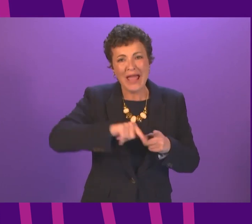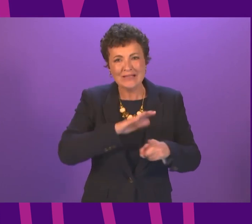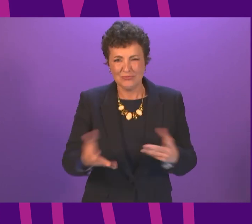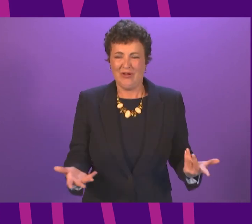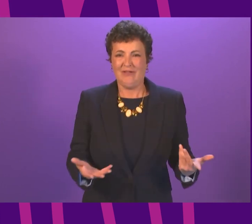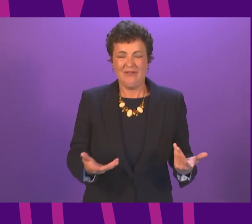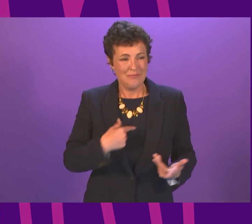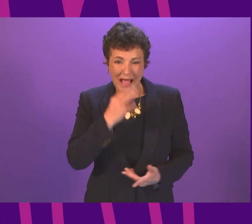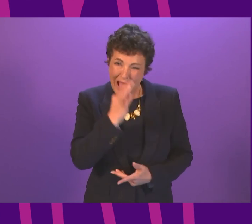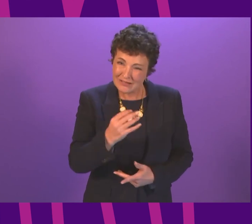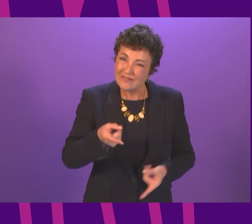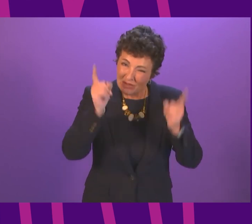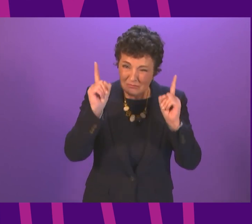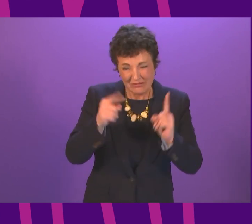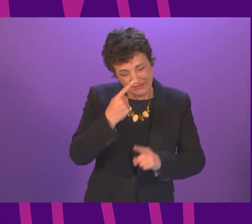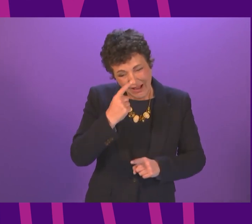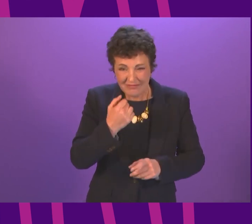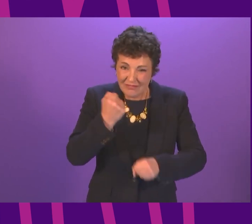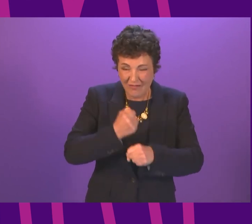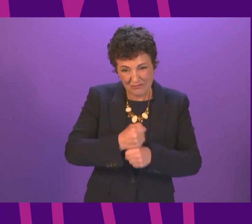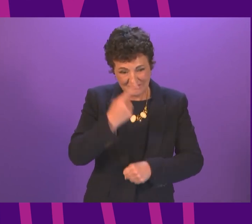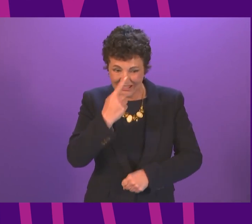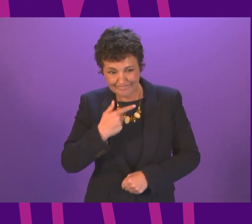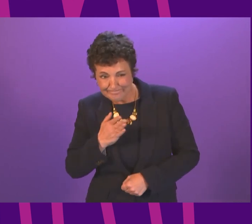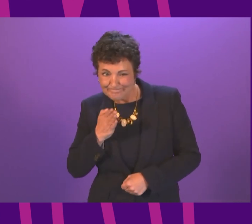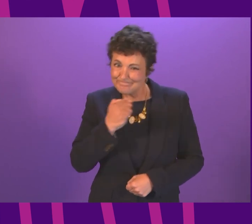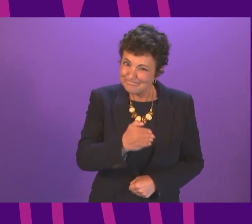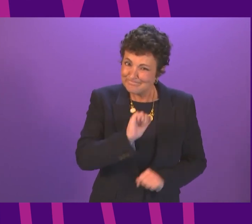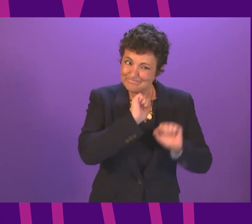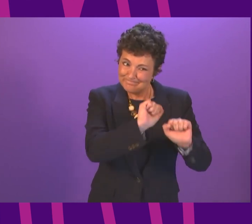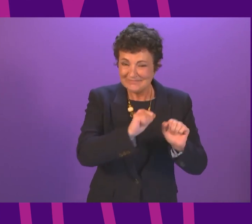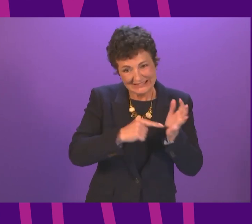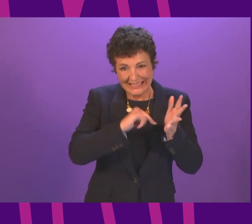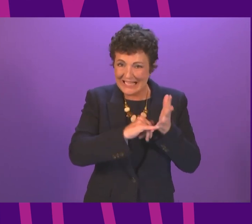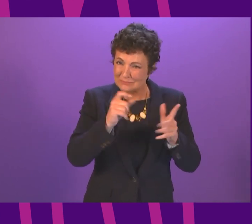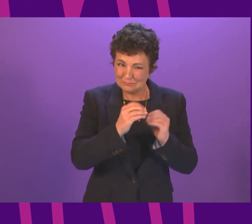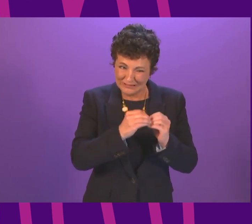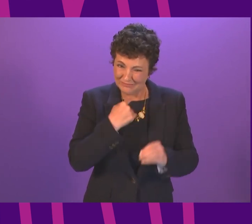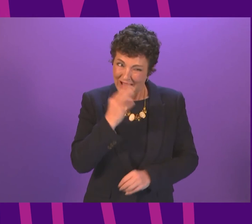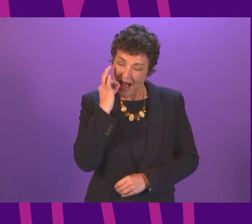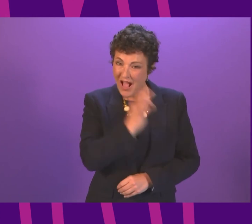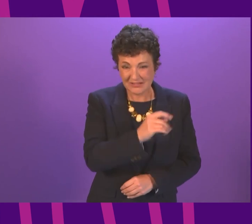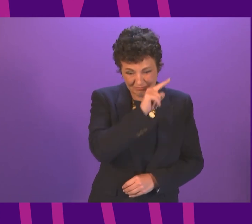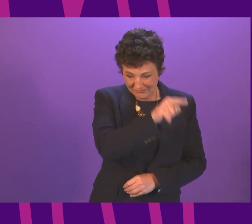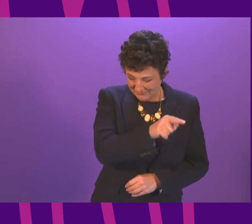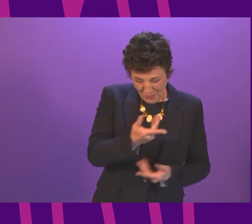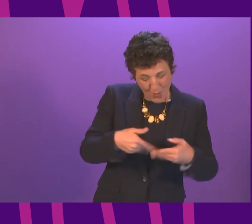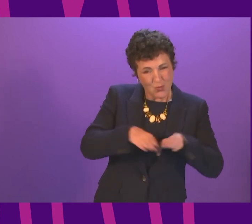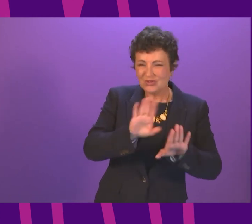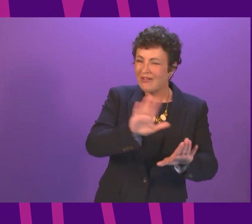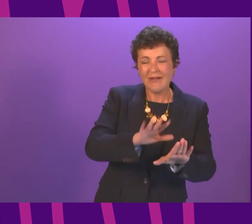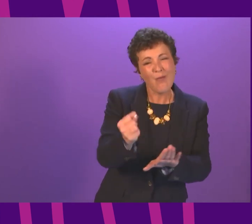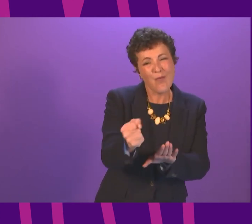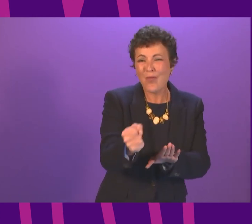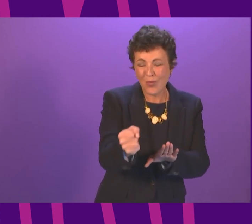ask the First Minister to consider whether the government would make representations to the TSBE, ask them to put these closure plans on